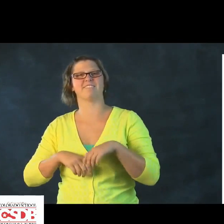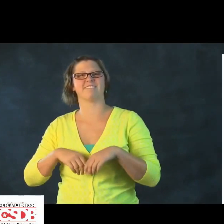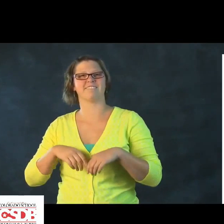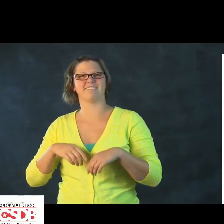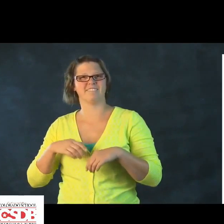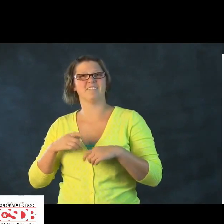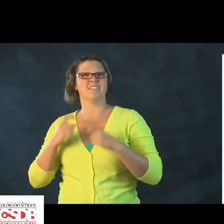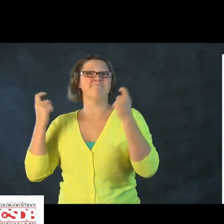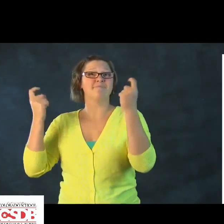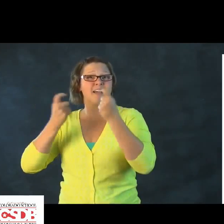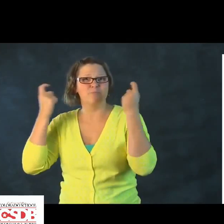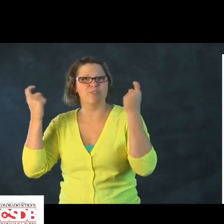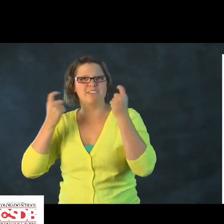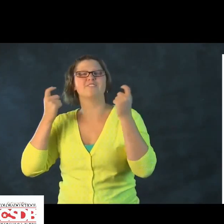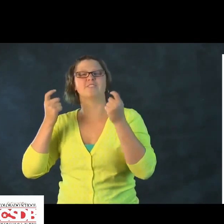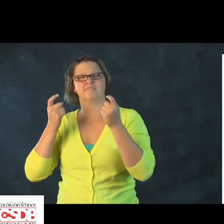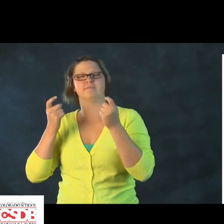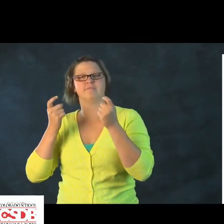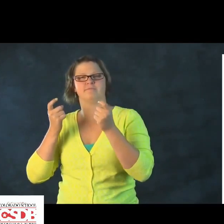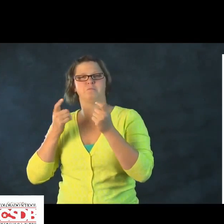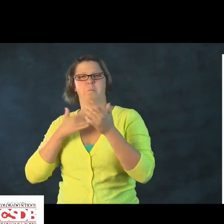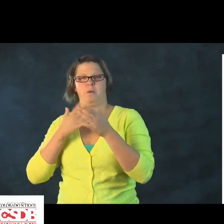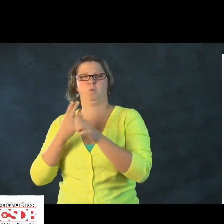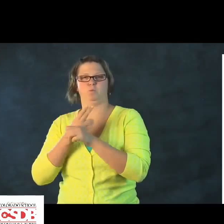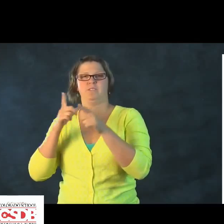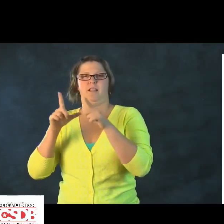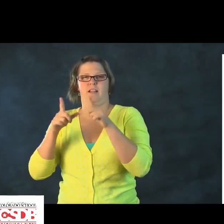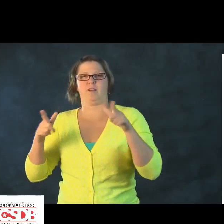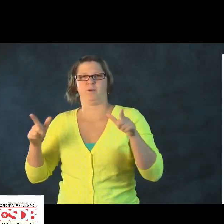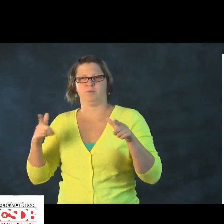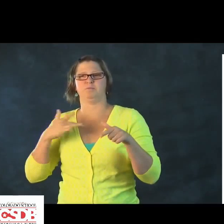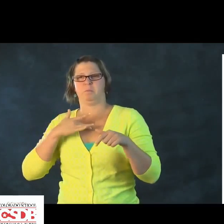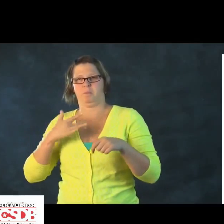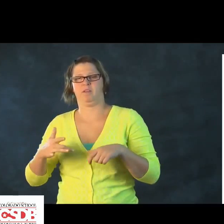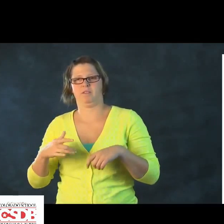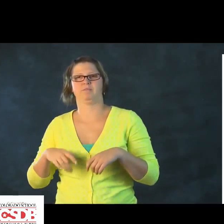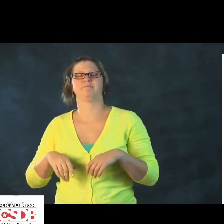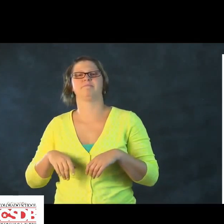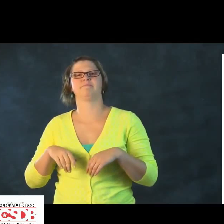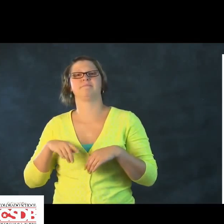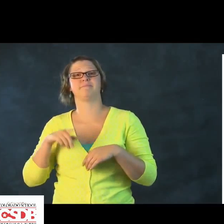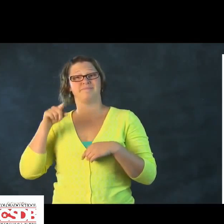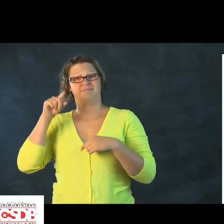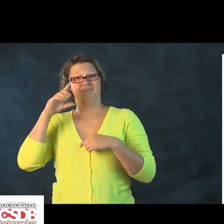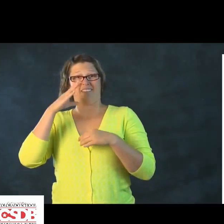in terms of your sadness, grief. You can use it for celebration purposes.